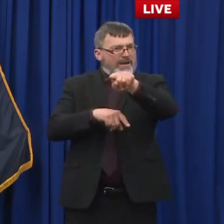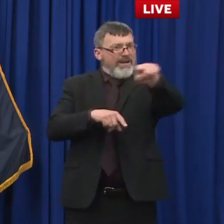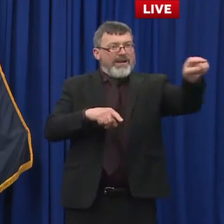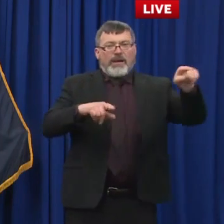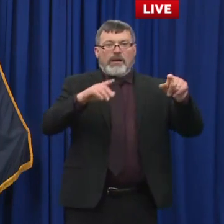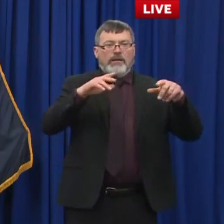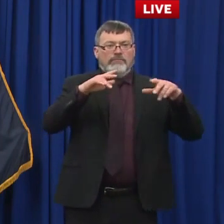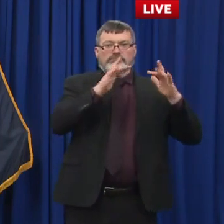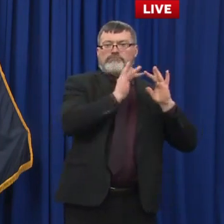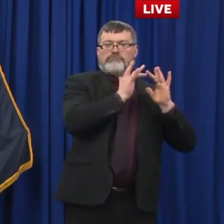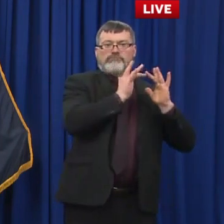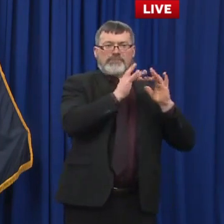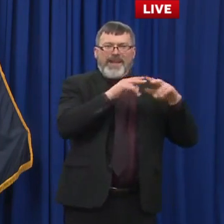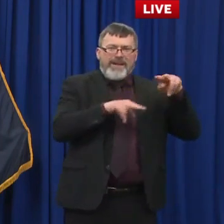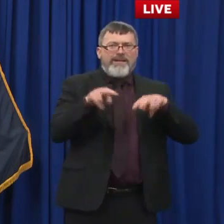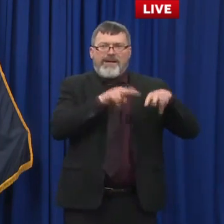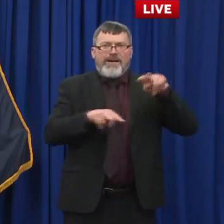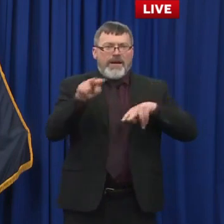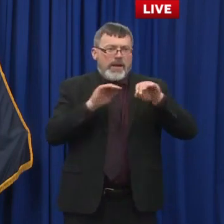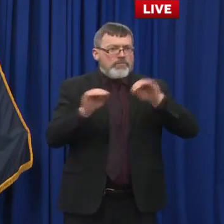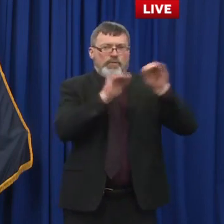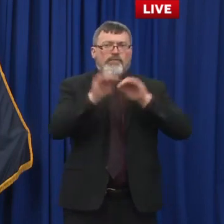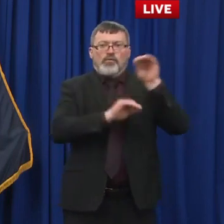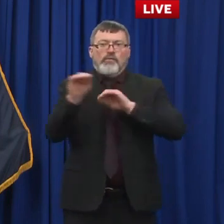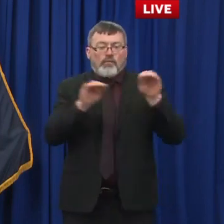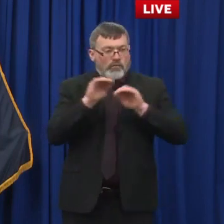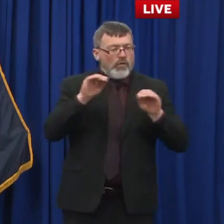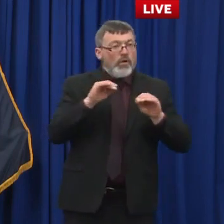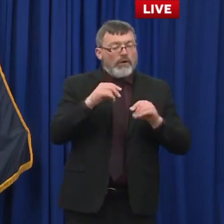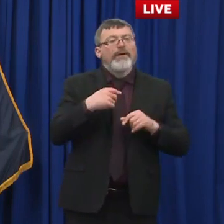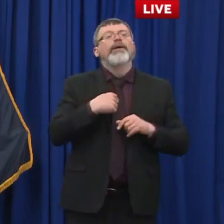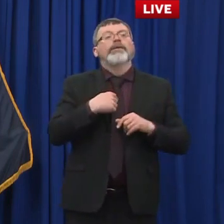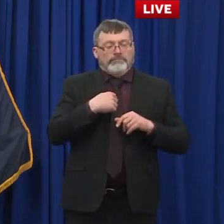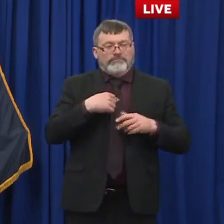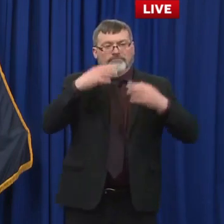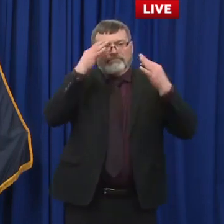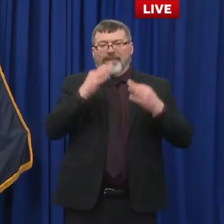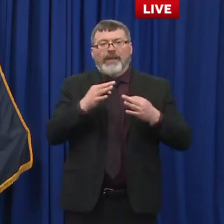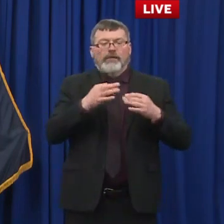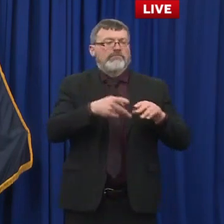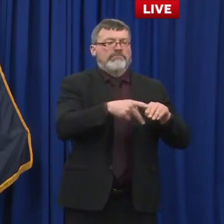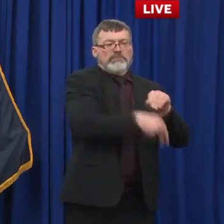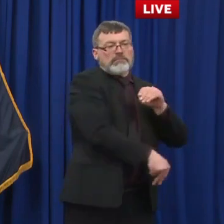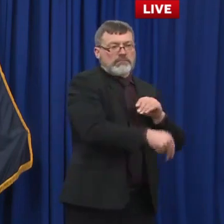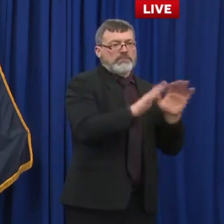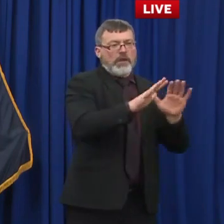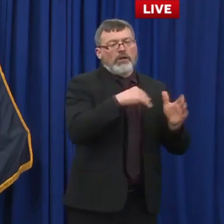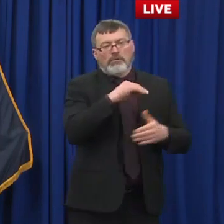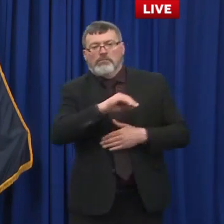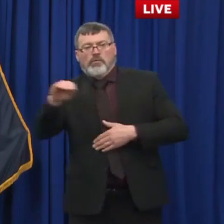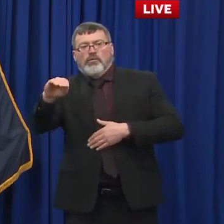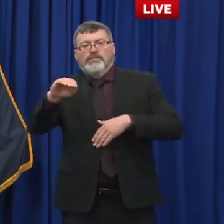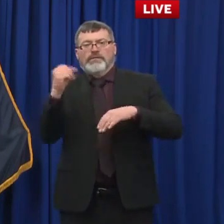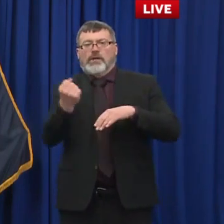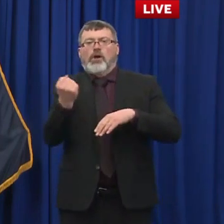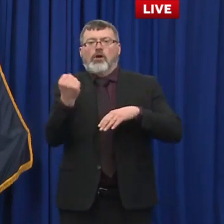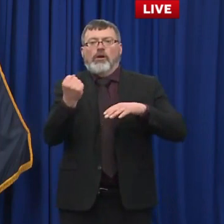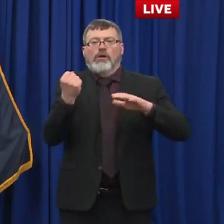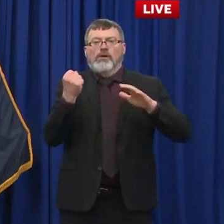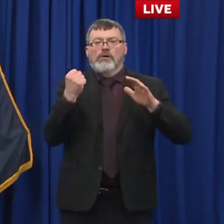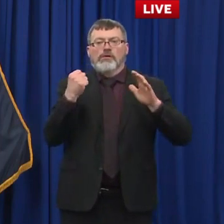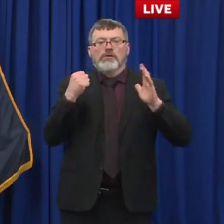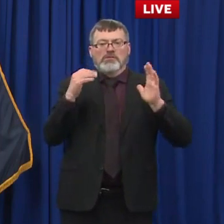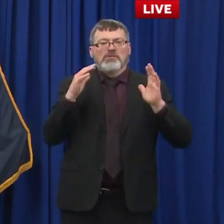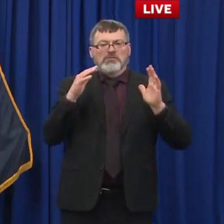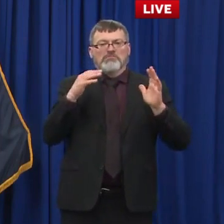day of operation at that super site. We have let everyone who the schedule change affects know by either email or text.